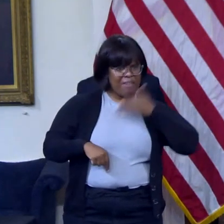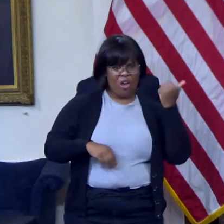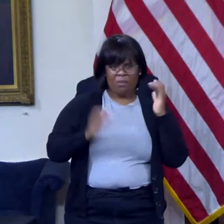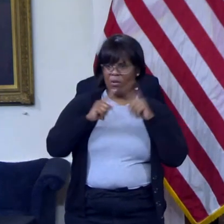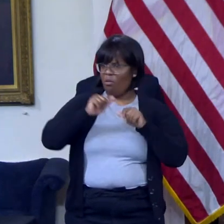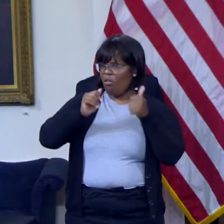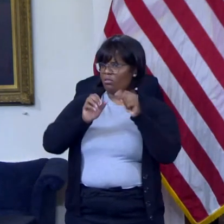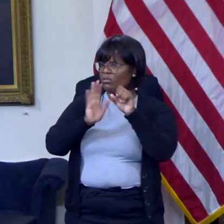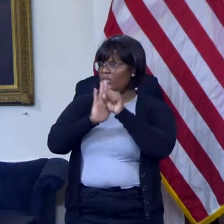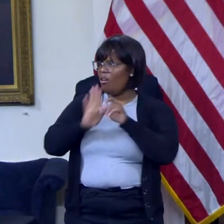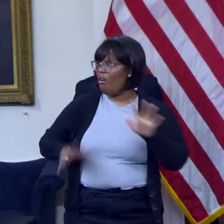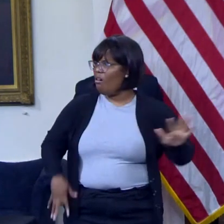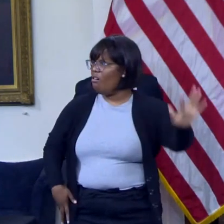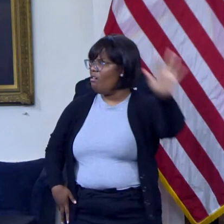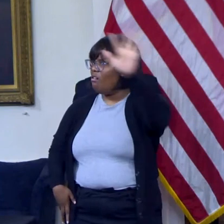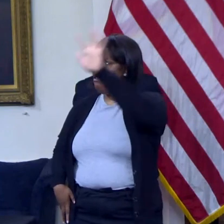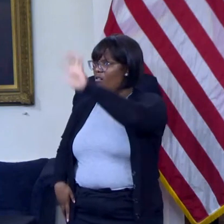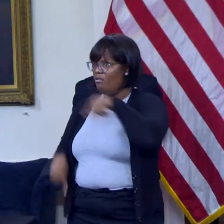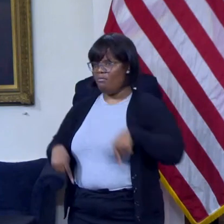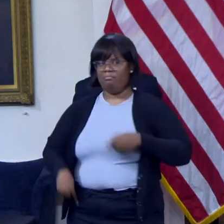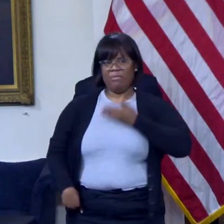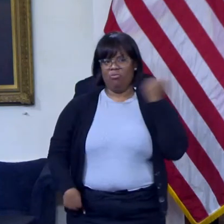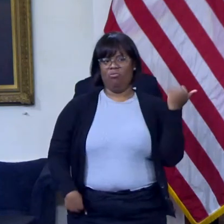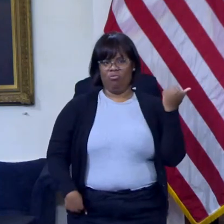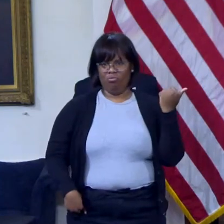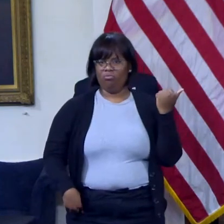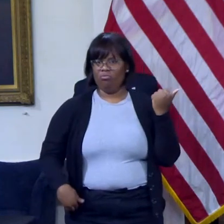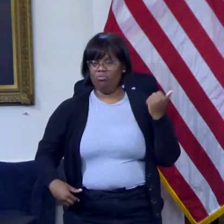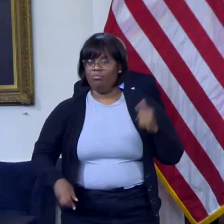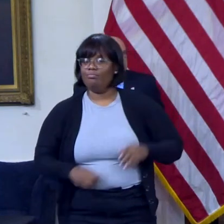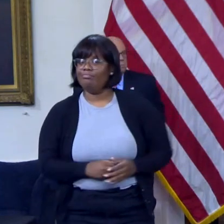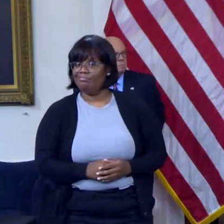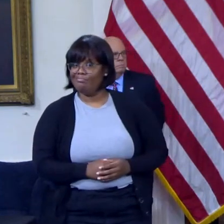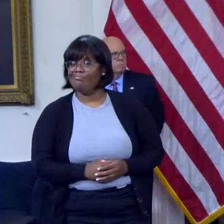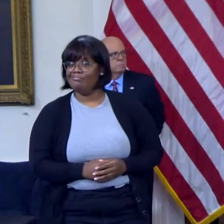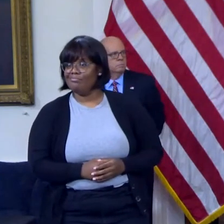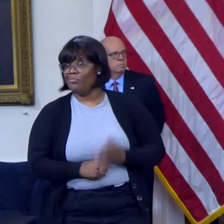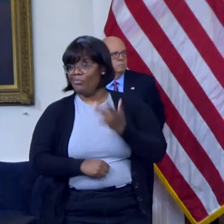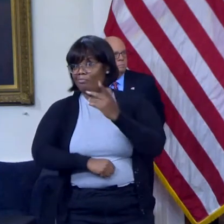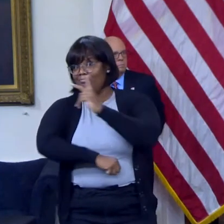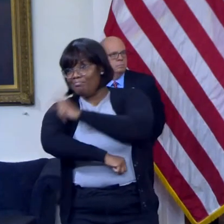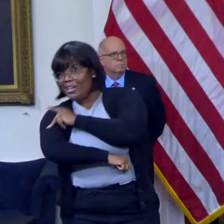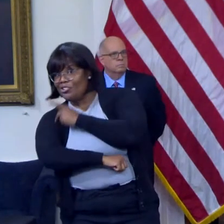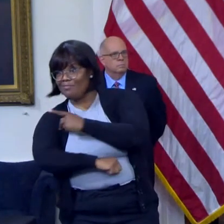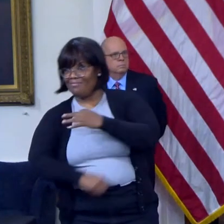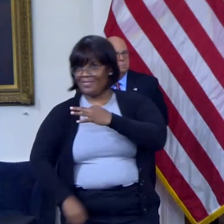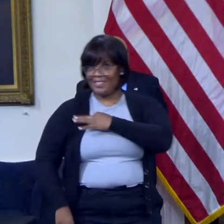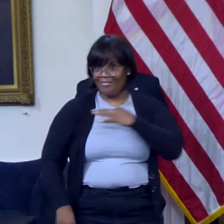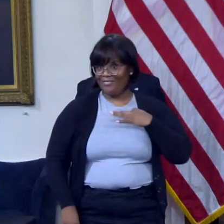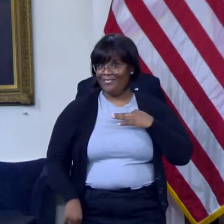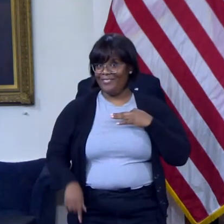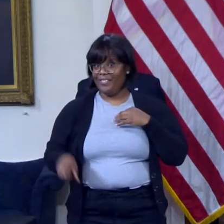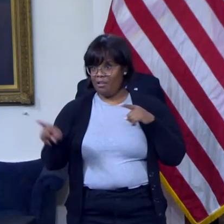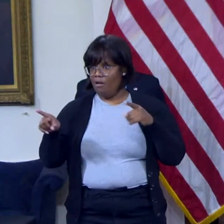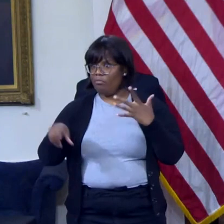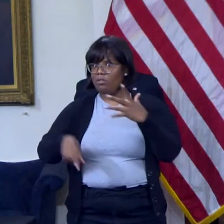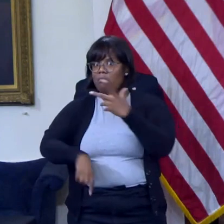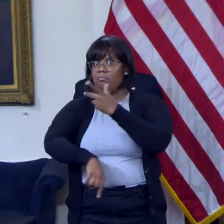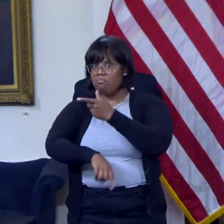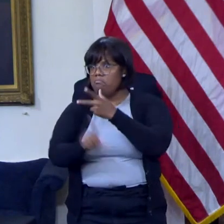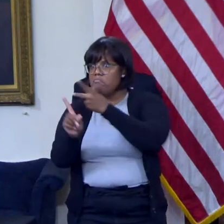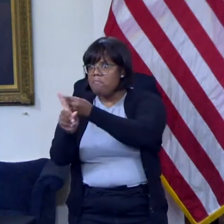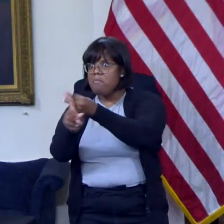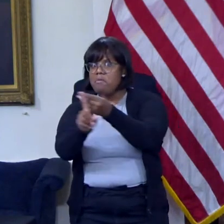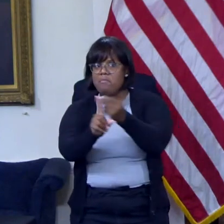skilled nursing and rehab center patients, residents and staff. As Governor Hogan said, 89% of our residents